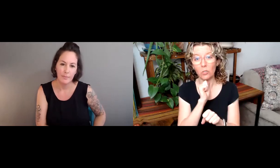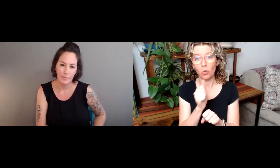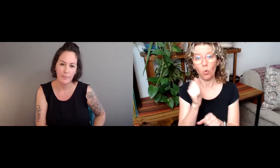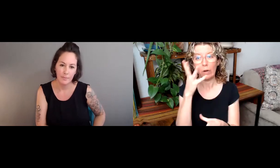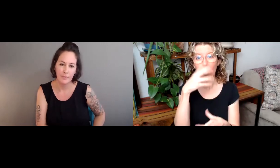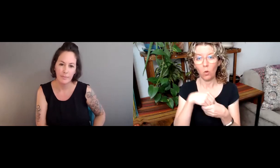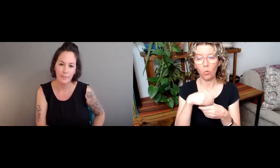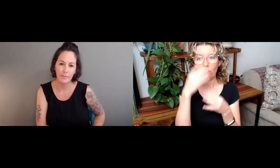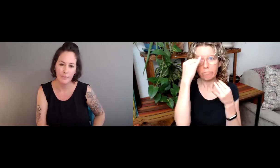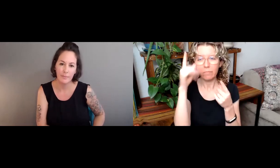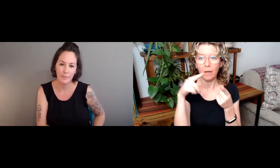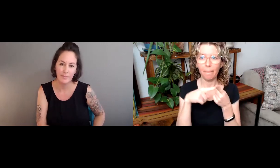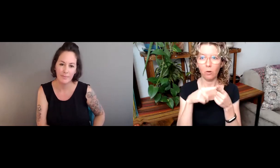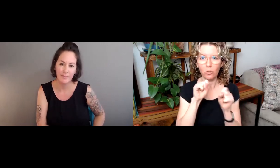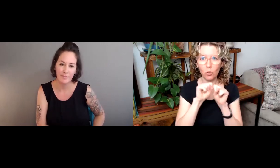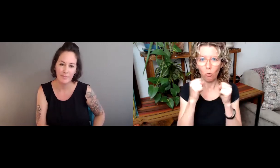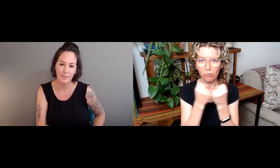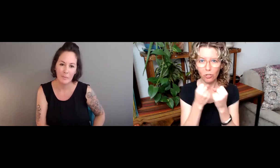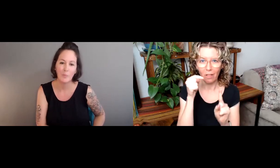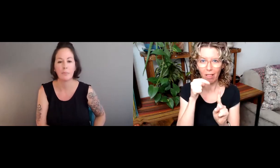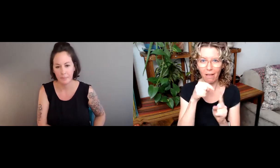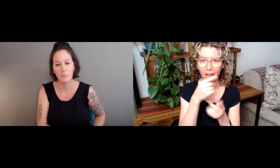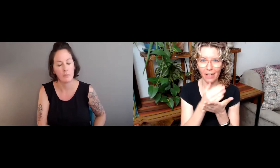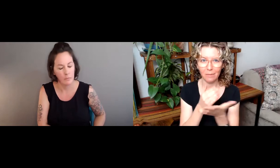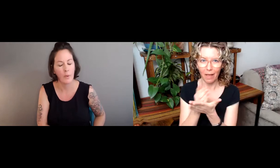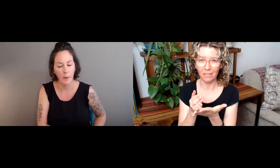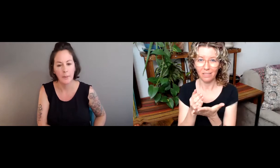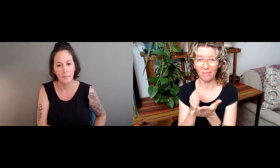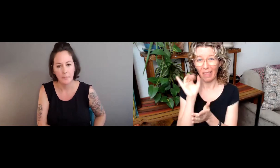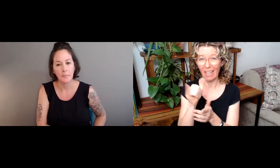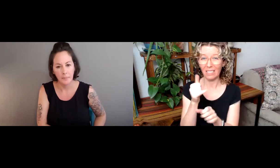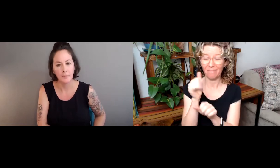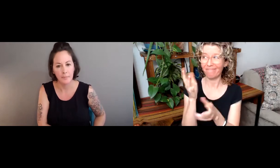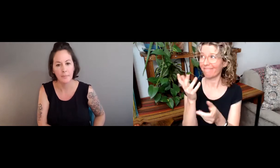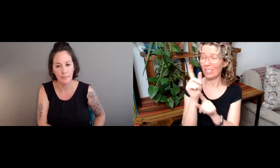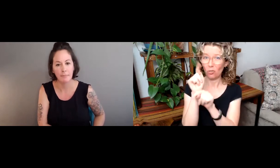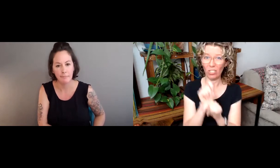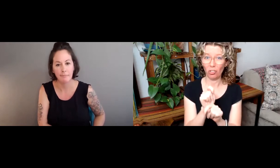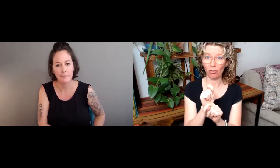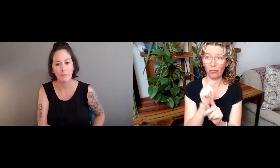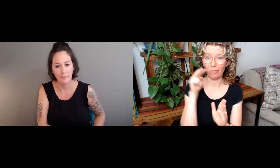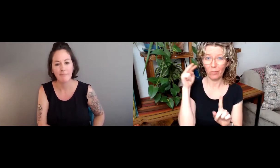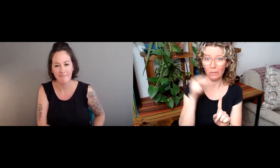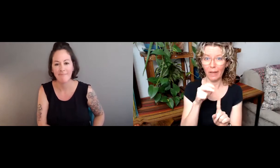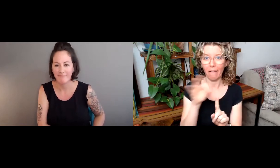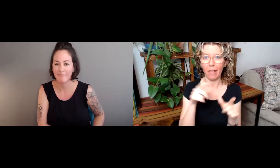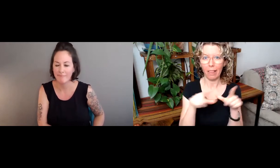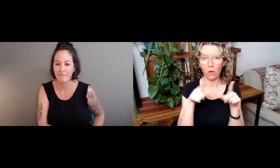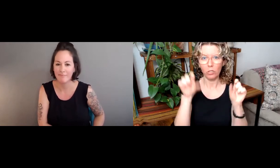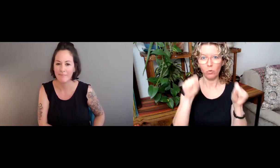Many linguists don't include perspectives, the sociological aspect.